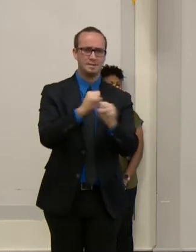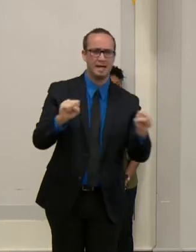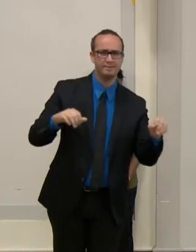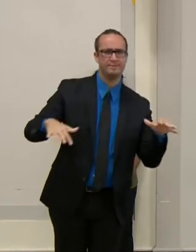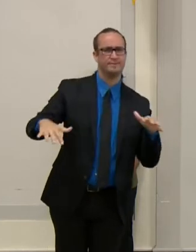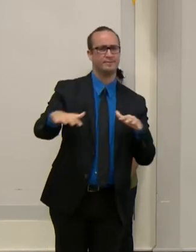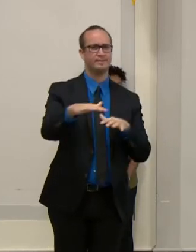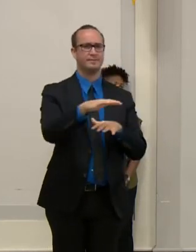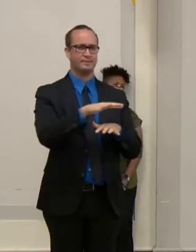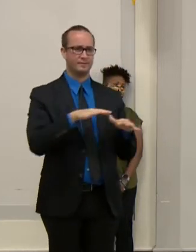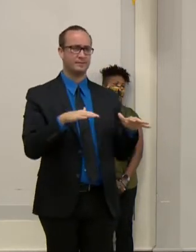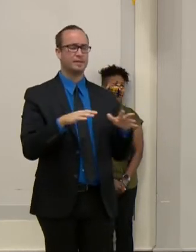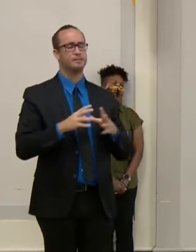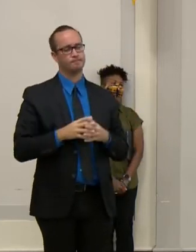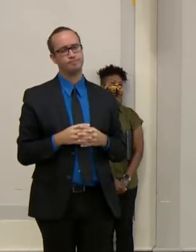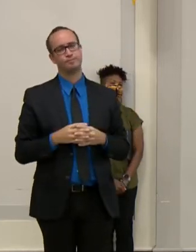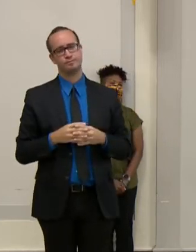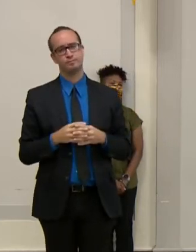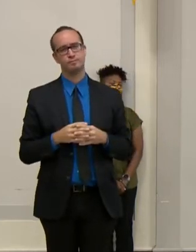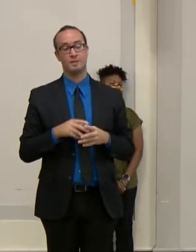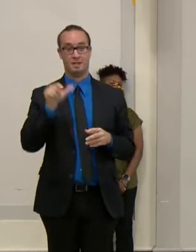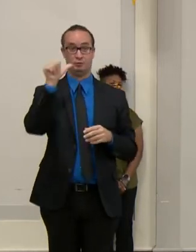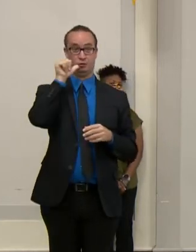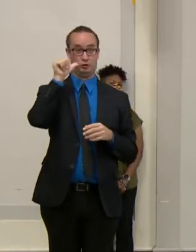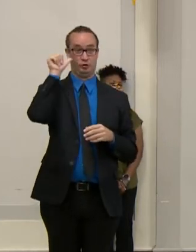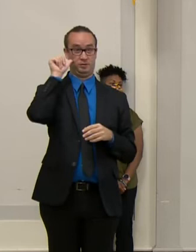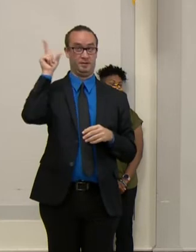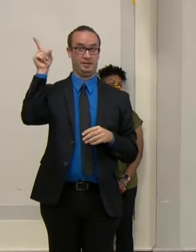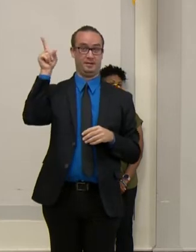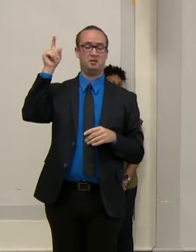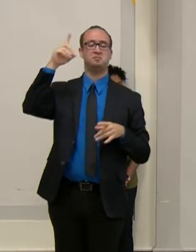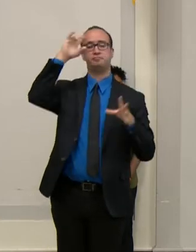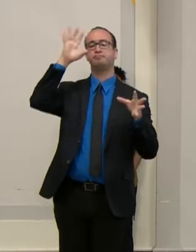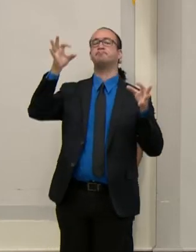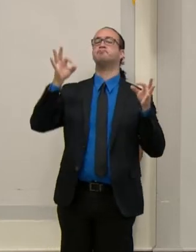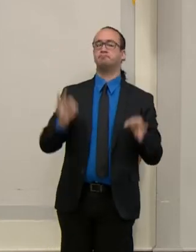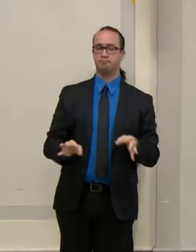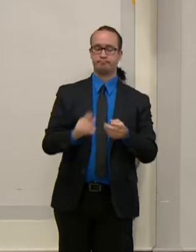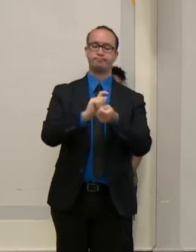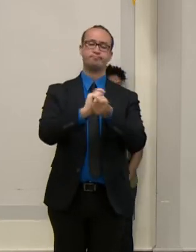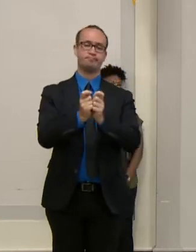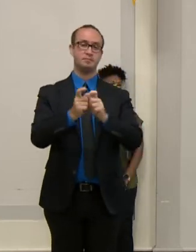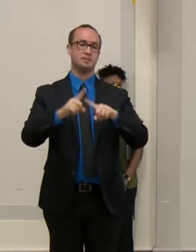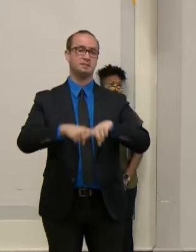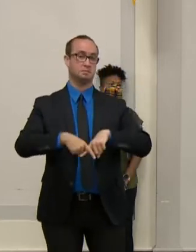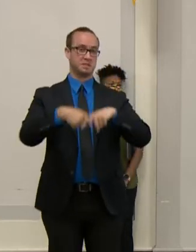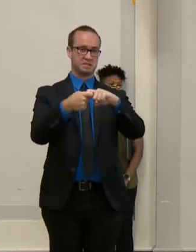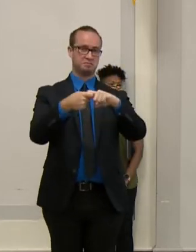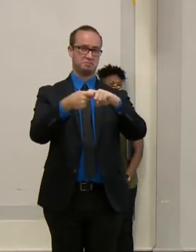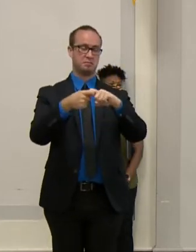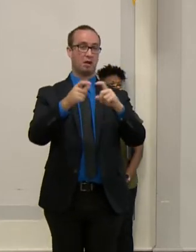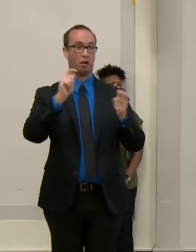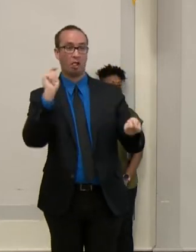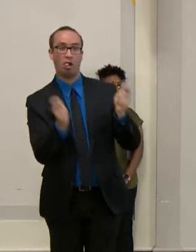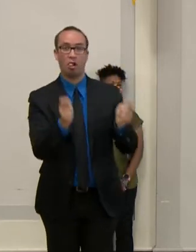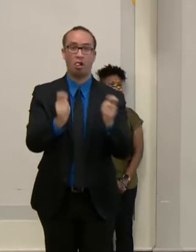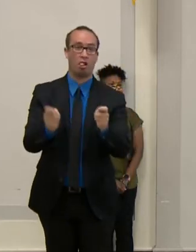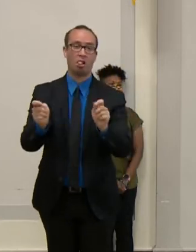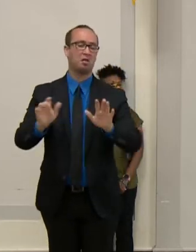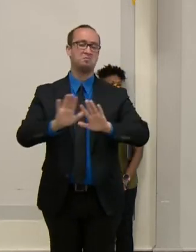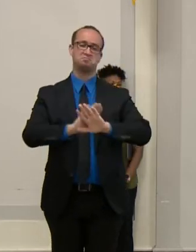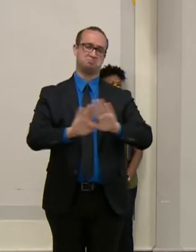Postmaster General said he would suspend changes to the Postal Service to avoid any impact on the 2020 election.